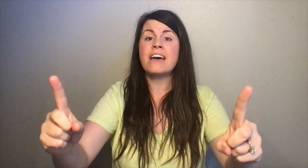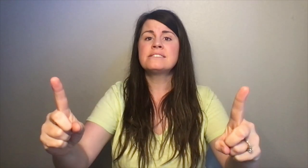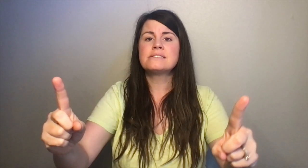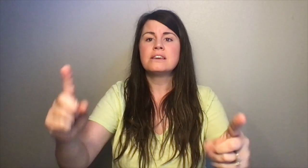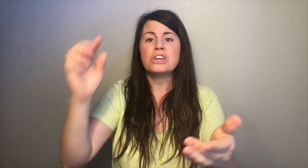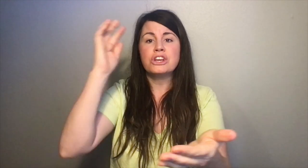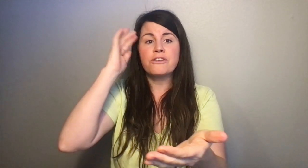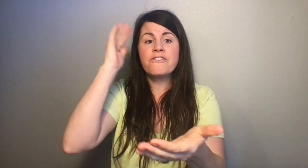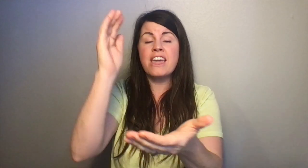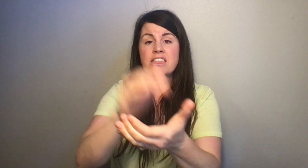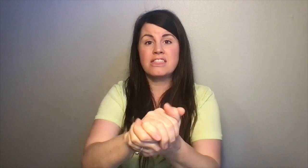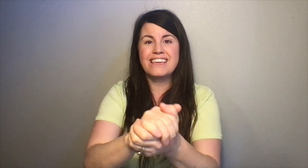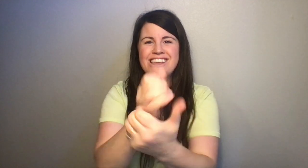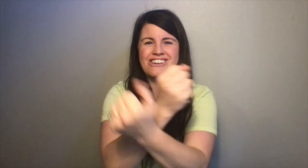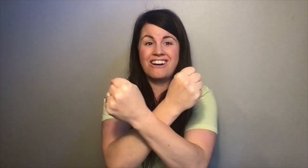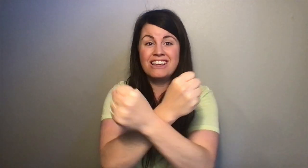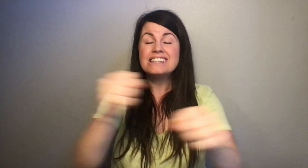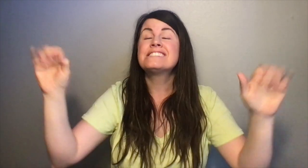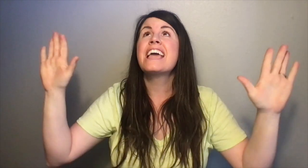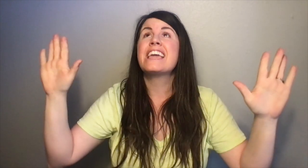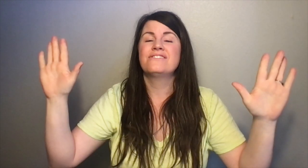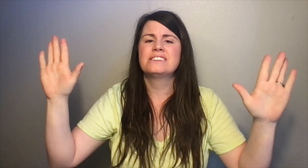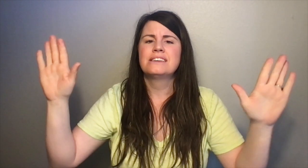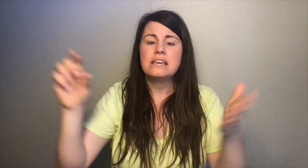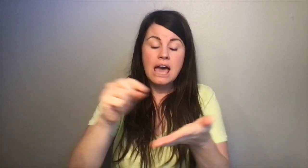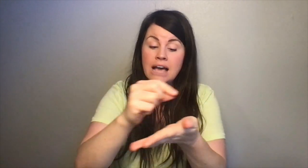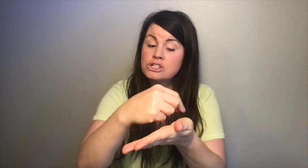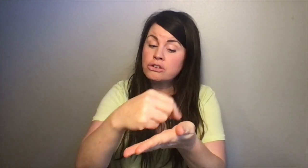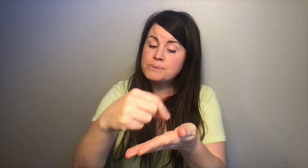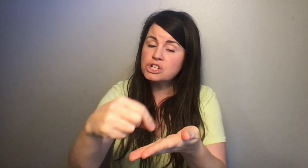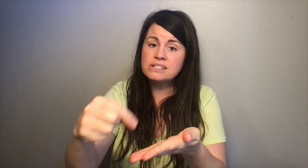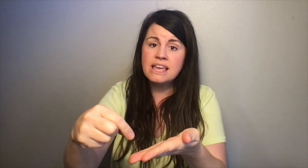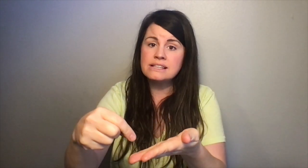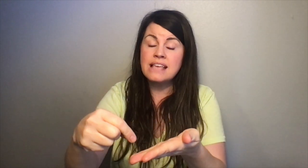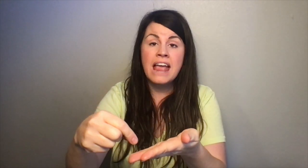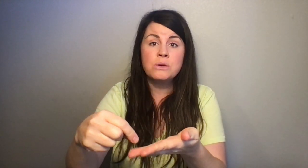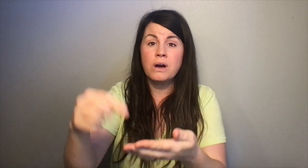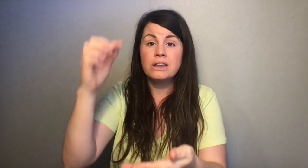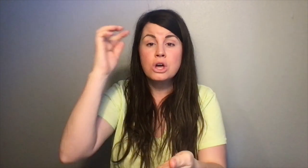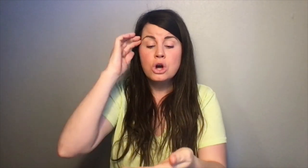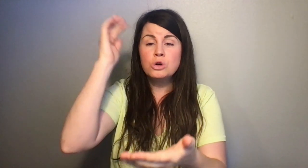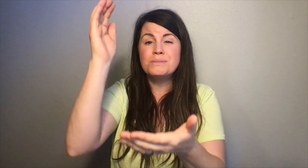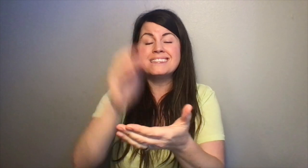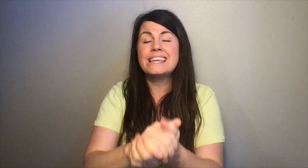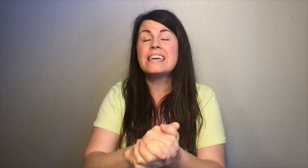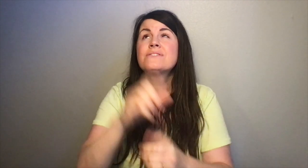your faith and are saved. Indeed, as scripture says, anyone who believes